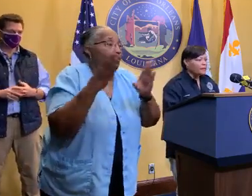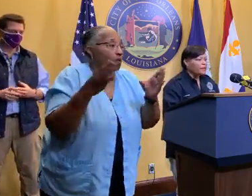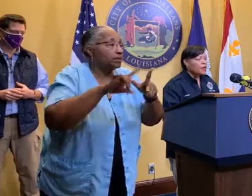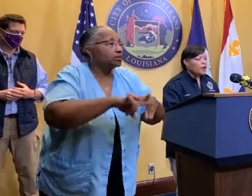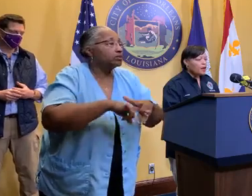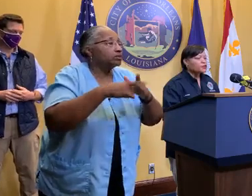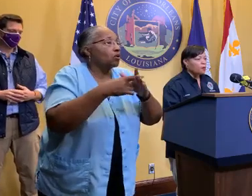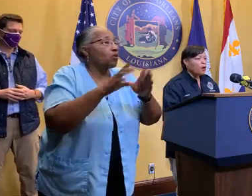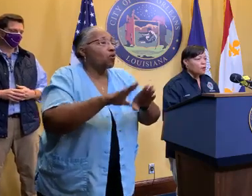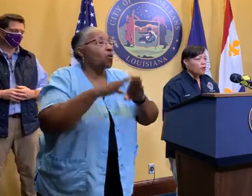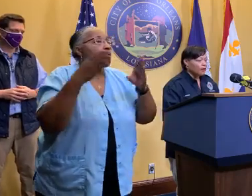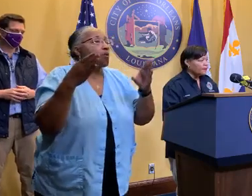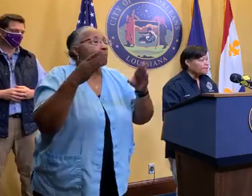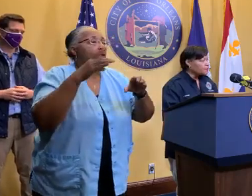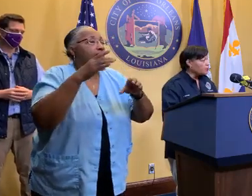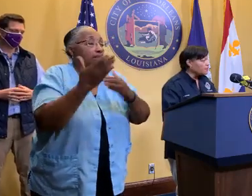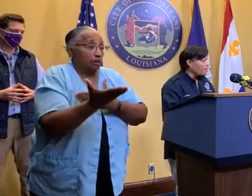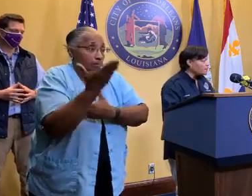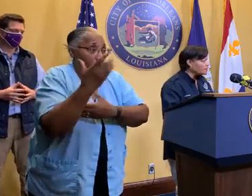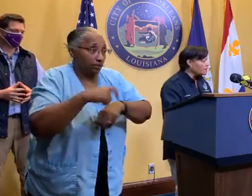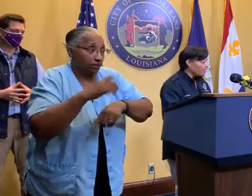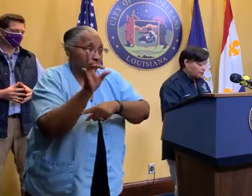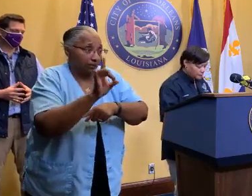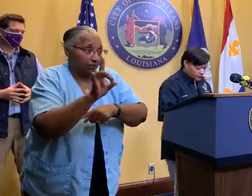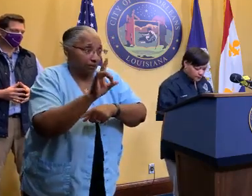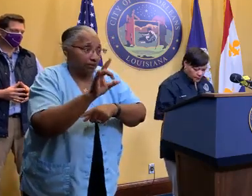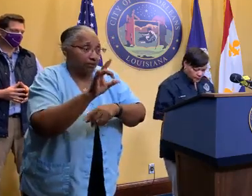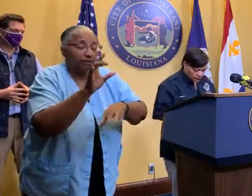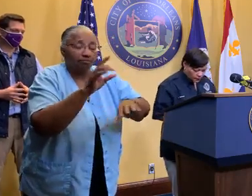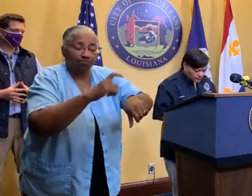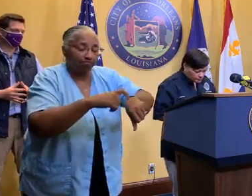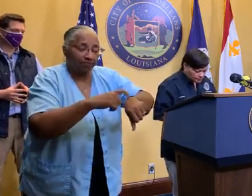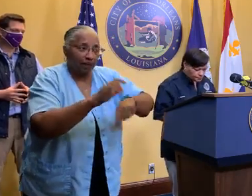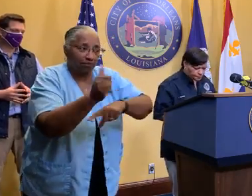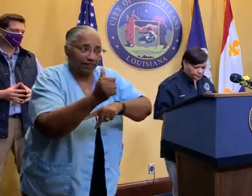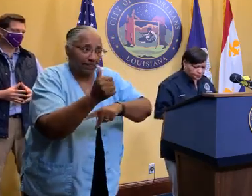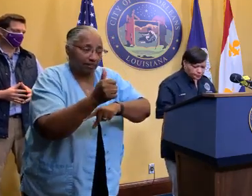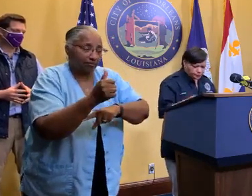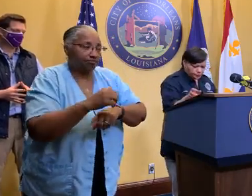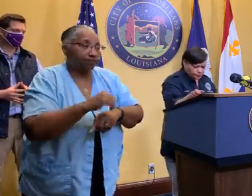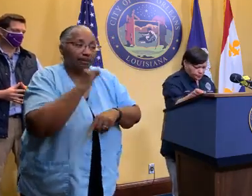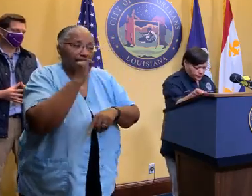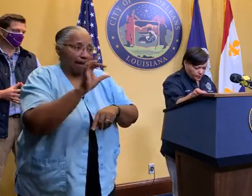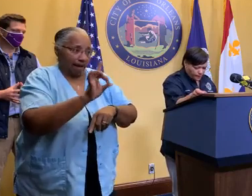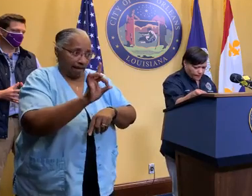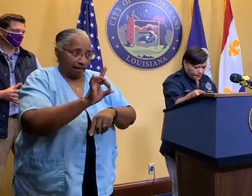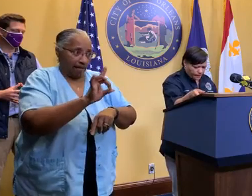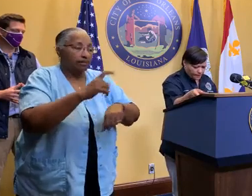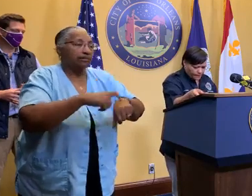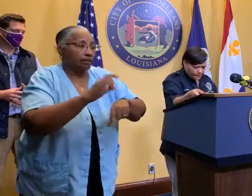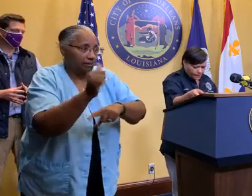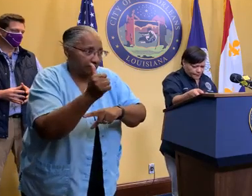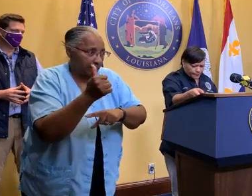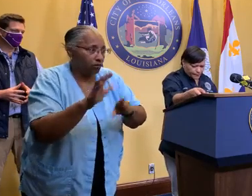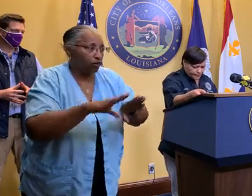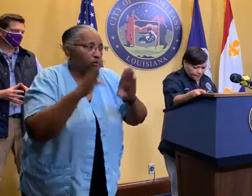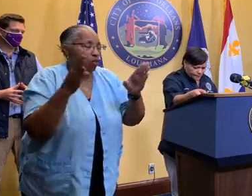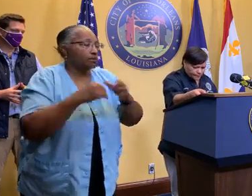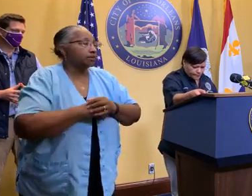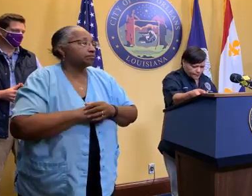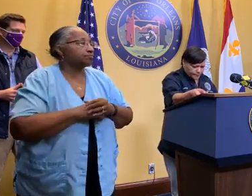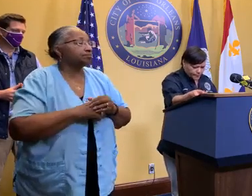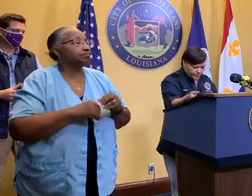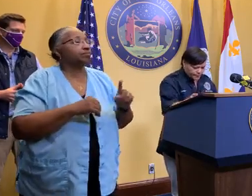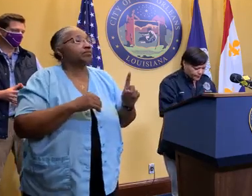a.m. tomorrow morning. So with that, Ms. Latani. Yes, ma'am. Thank you. So what is your